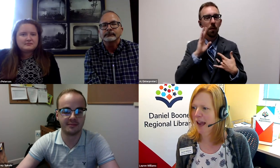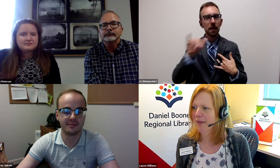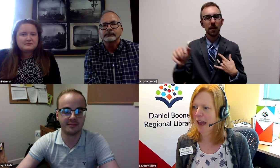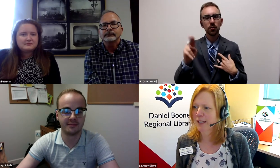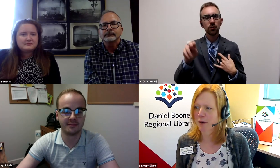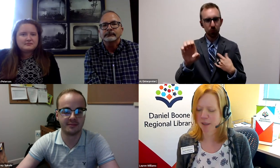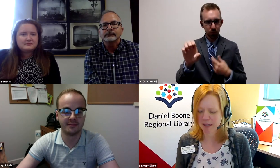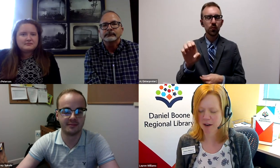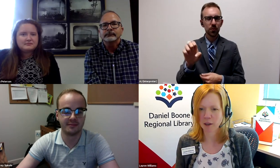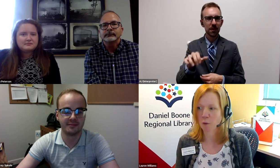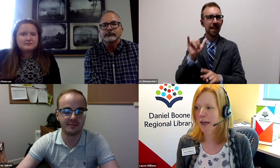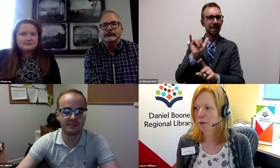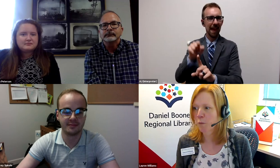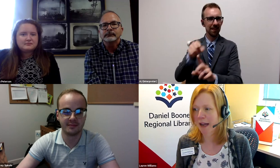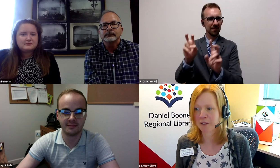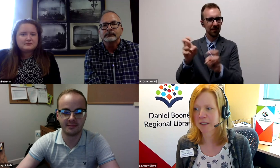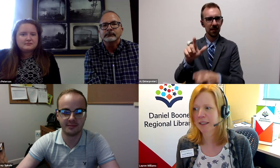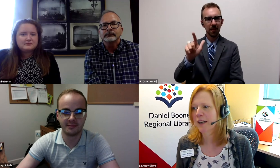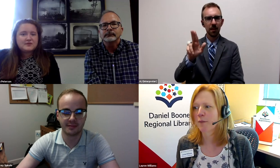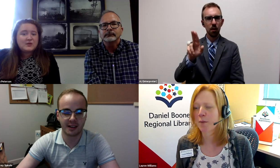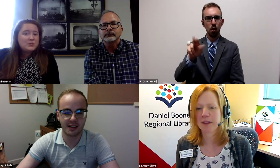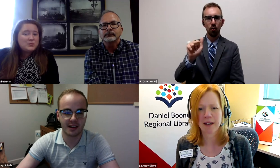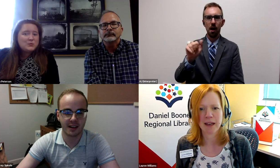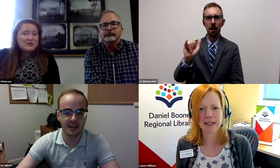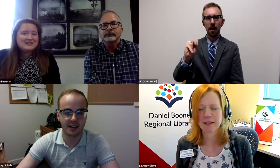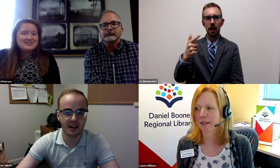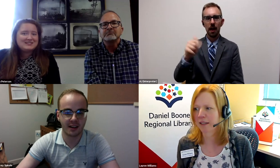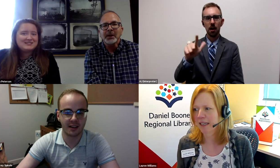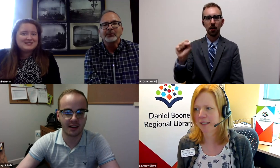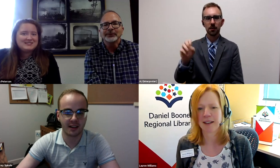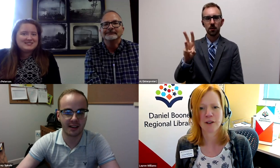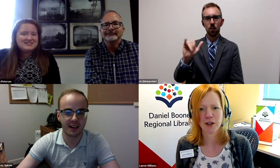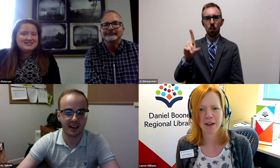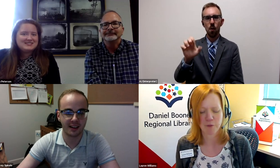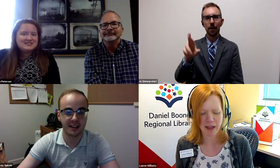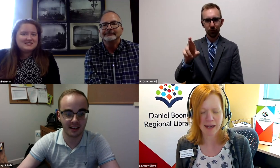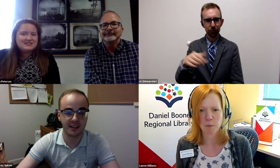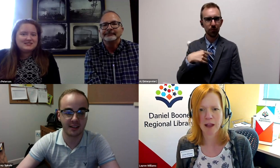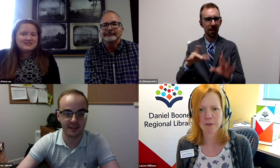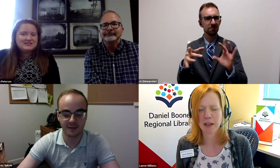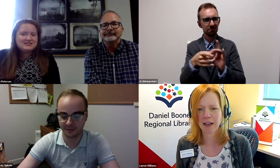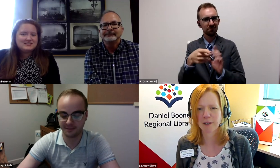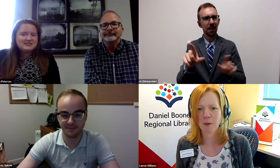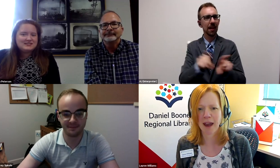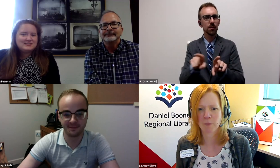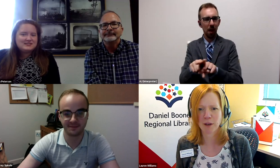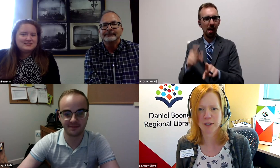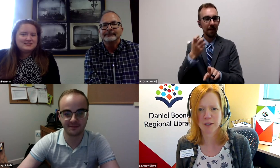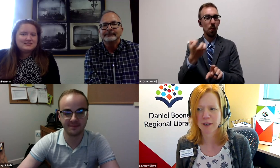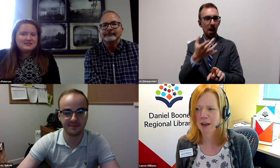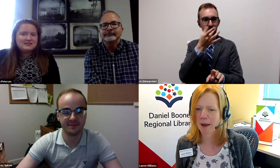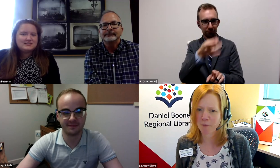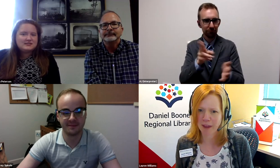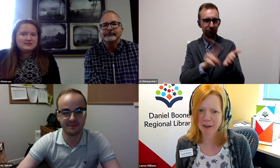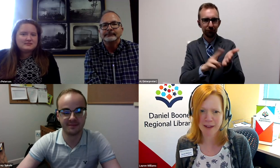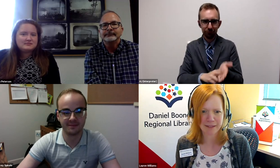and that is going to be on Laura Ingalls Wilder. So I've put the event link in the chat for that as well, if you'd like to go ahead and register